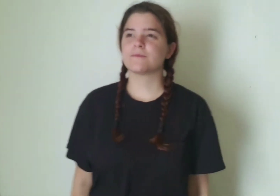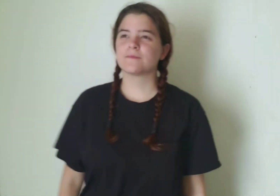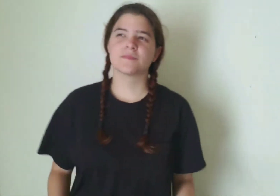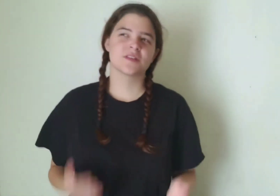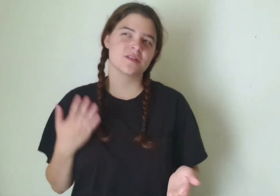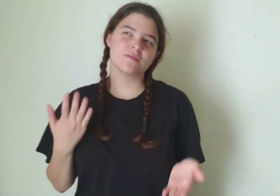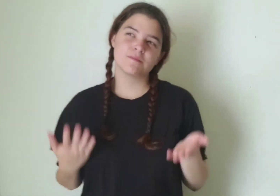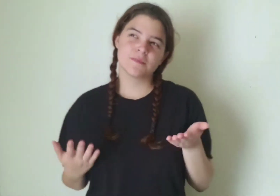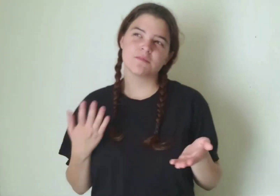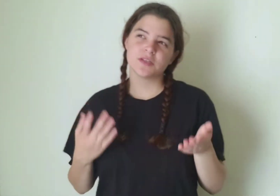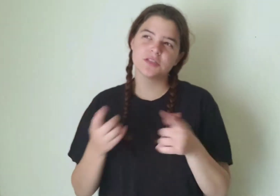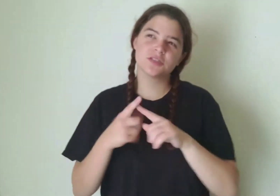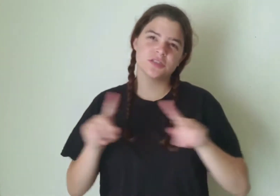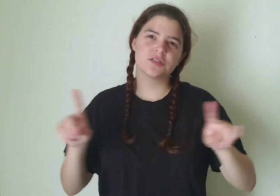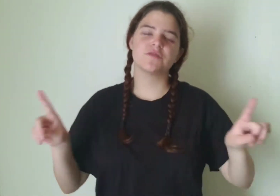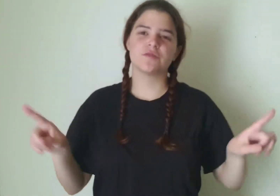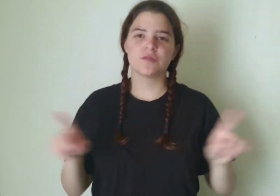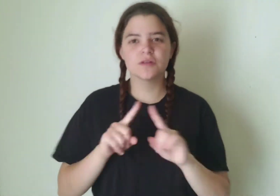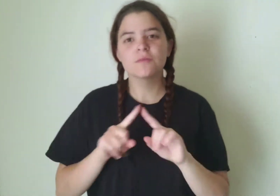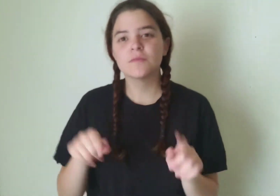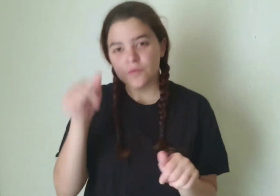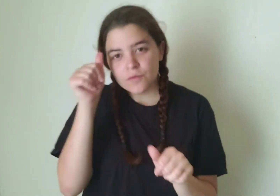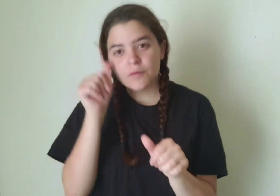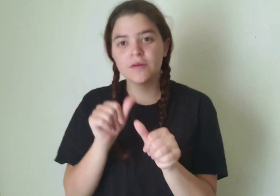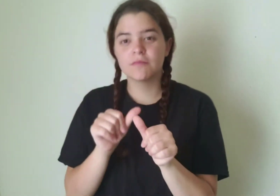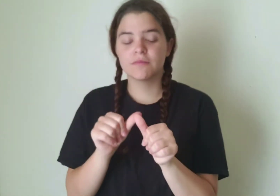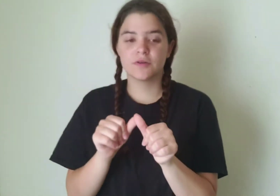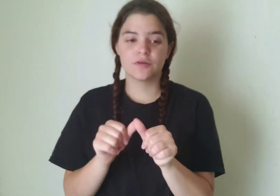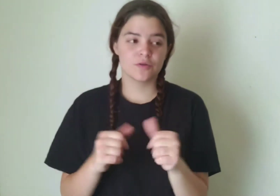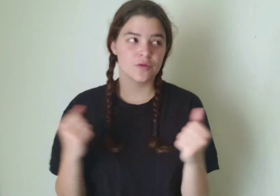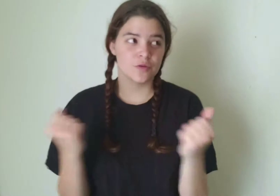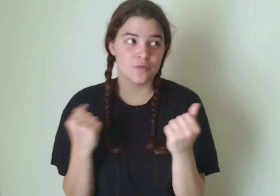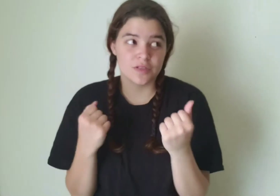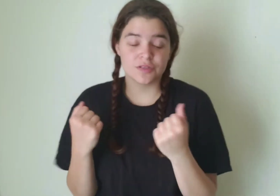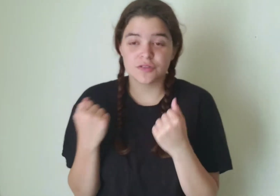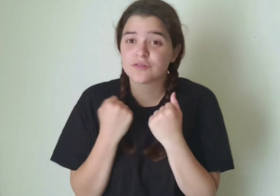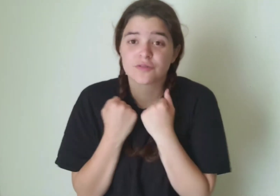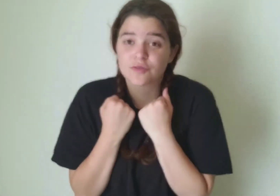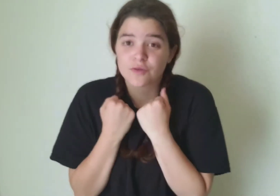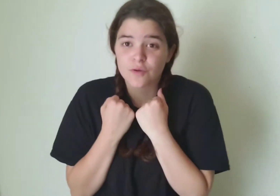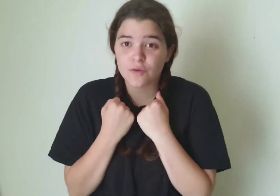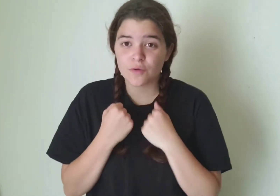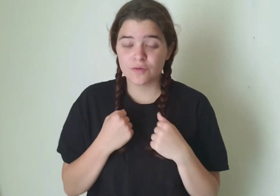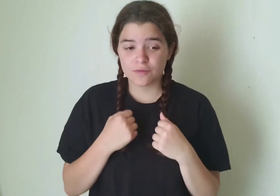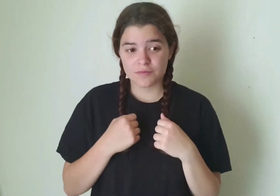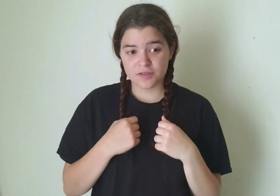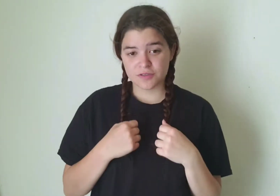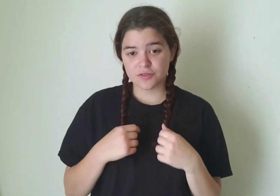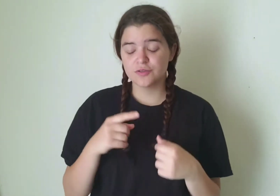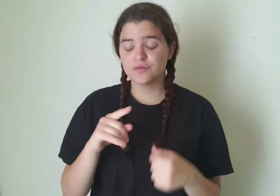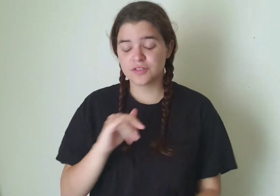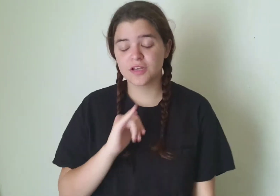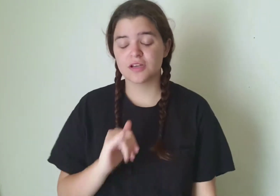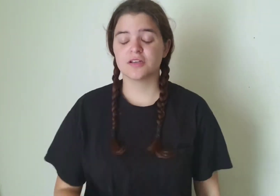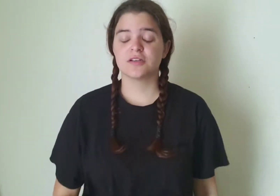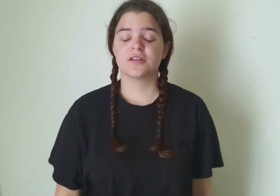Maybe Maybe Different But remember Winter is warm There you and I